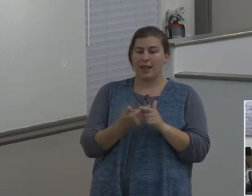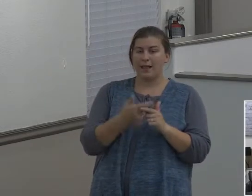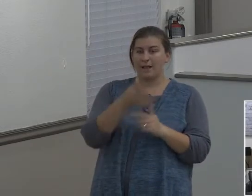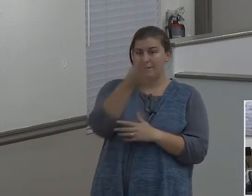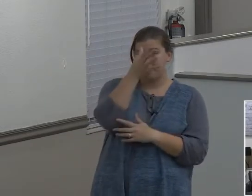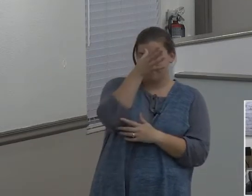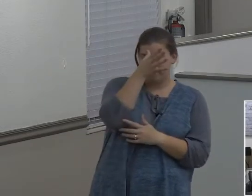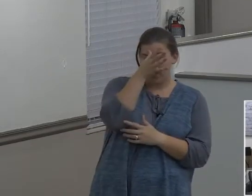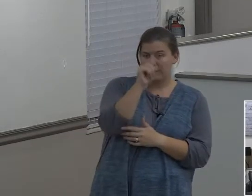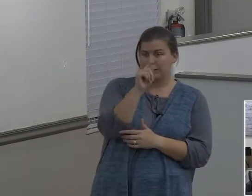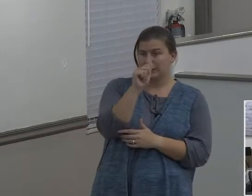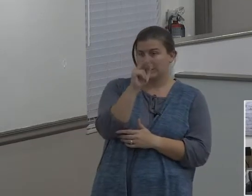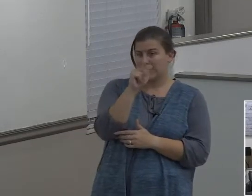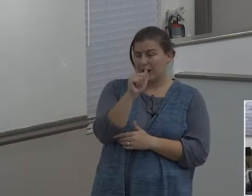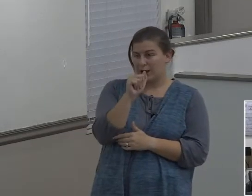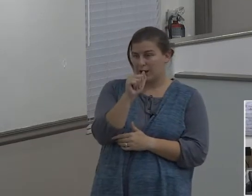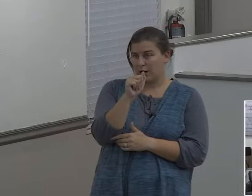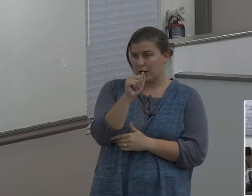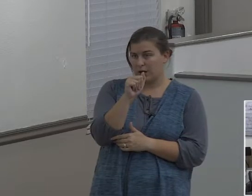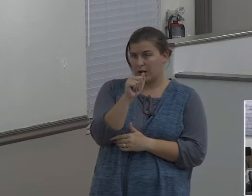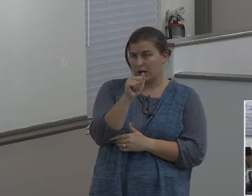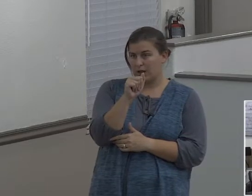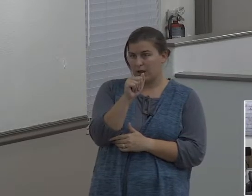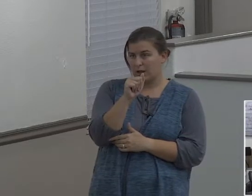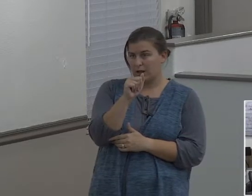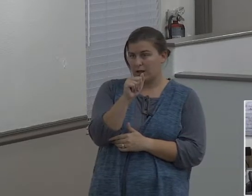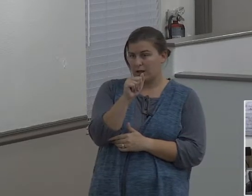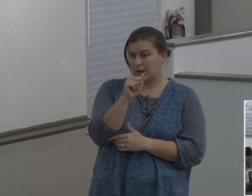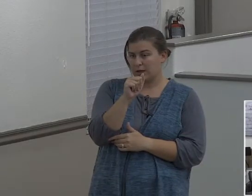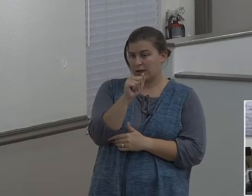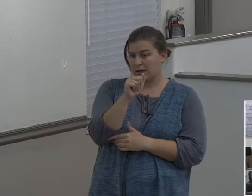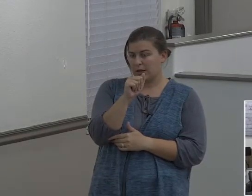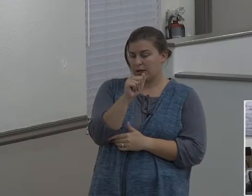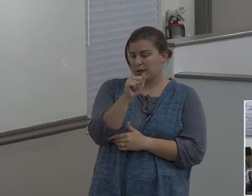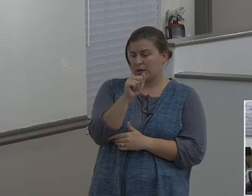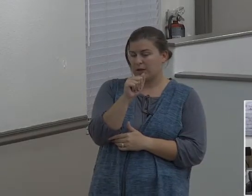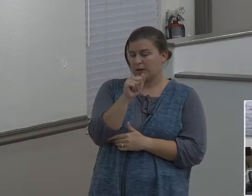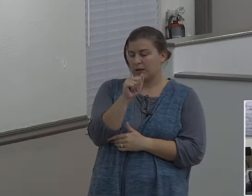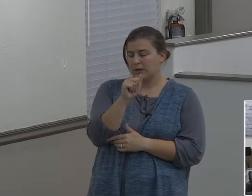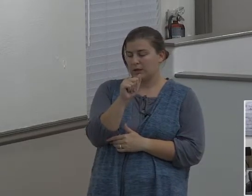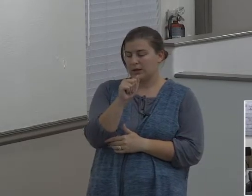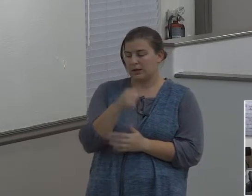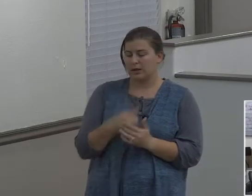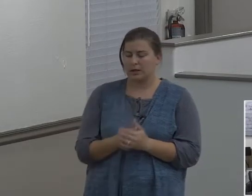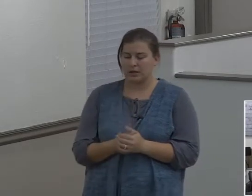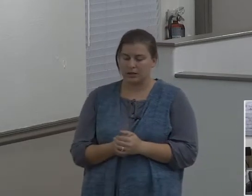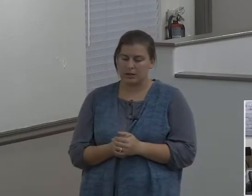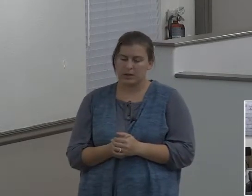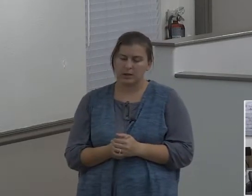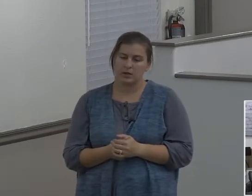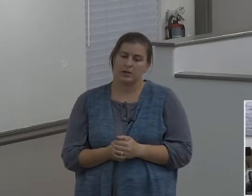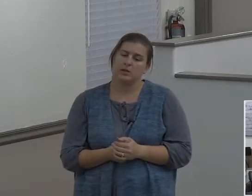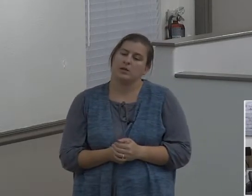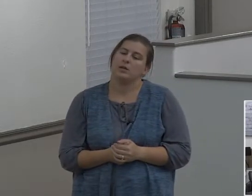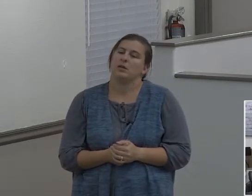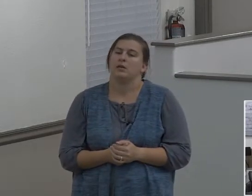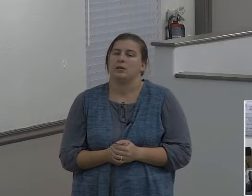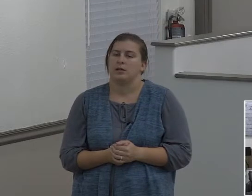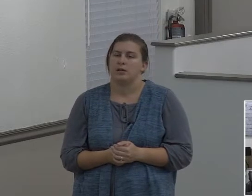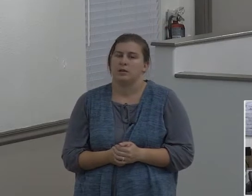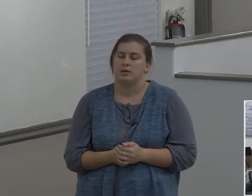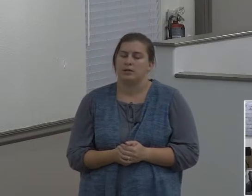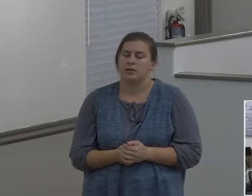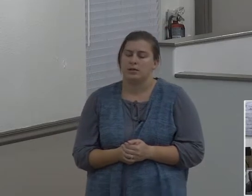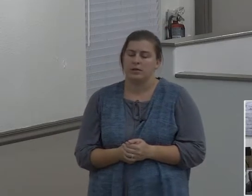their departing Canaan, their departing, excuse me, for Canaan from Ur of the Chaldees, okay. Now,